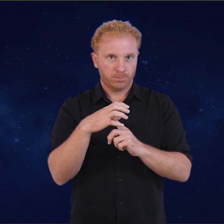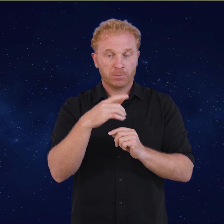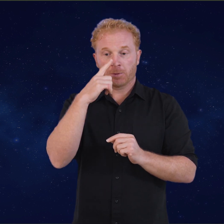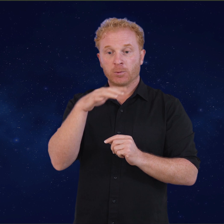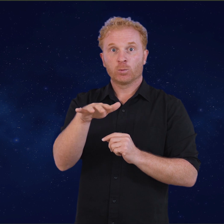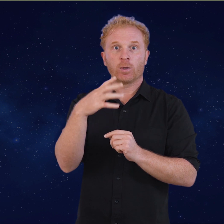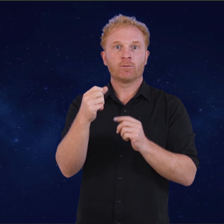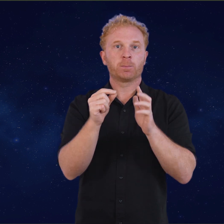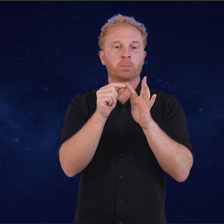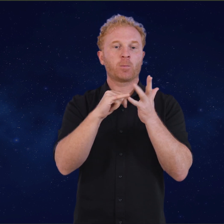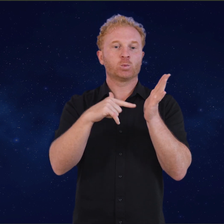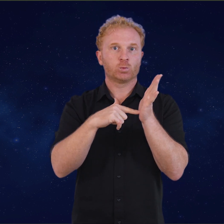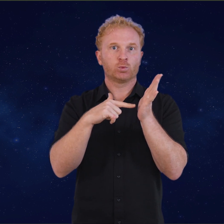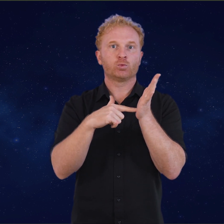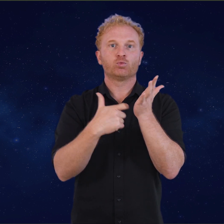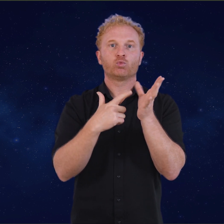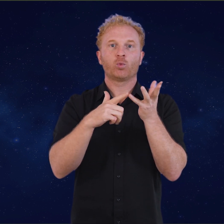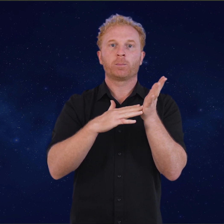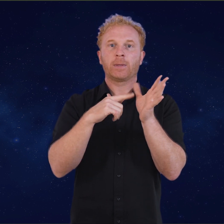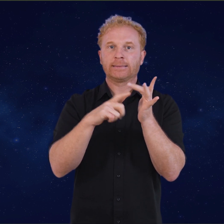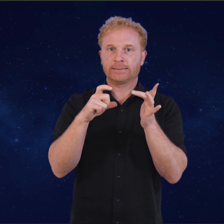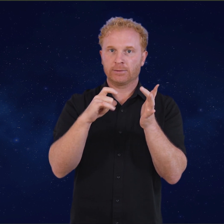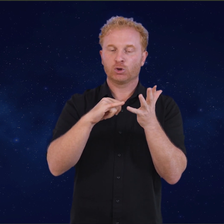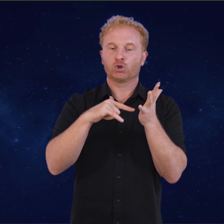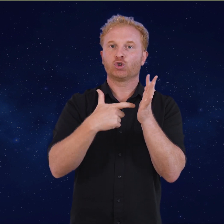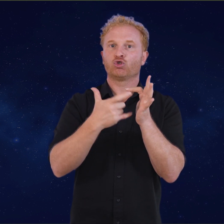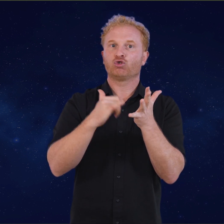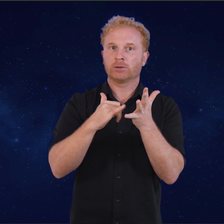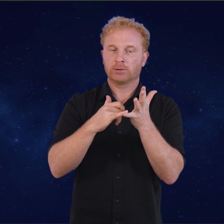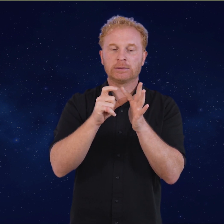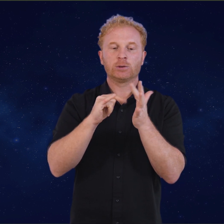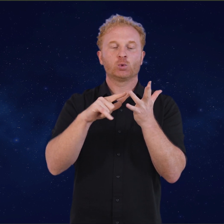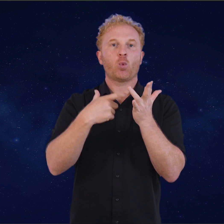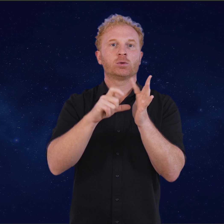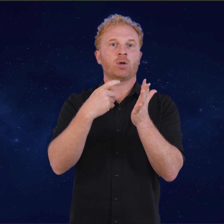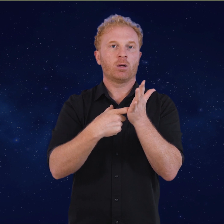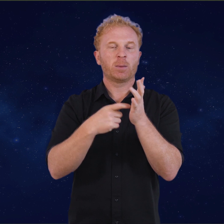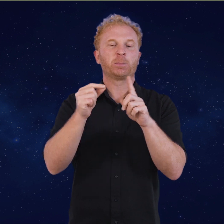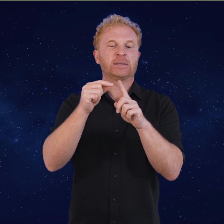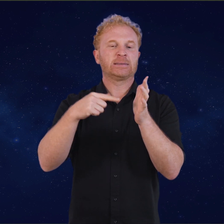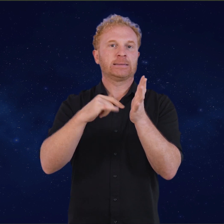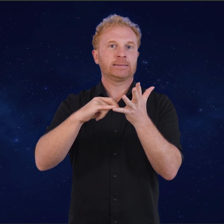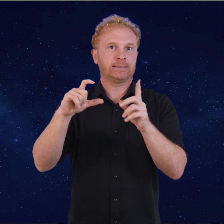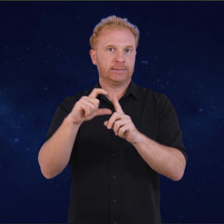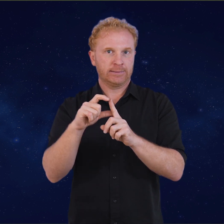and those with post-traumatic stress disorder, or PTSD, can access MDMA.